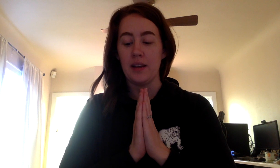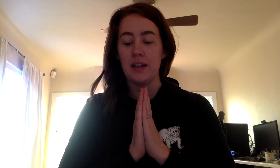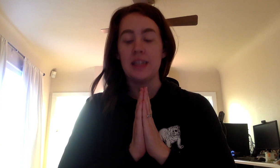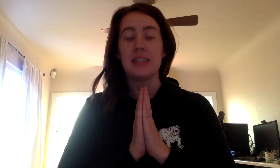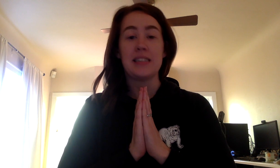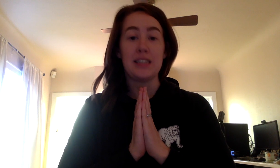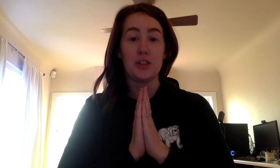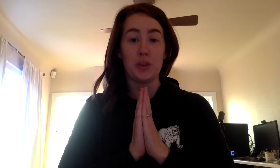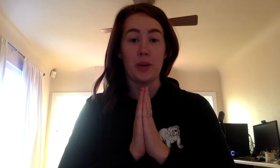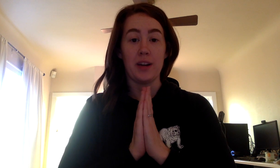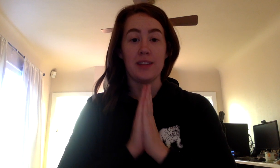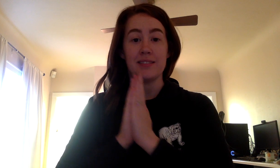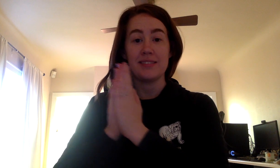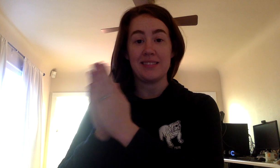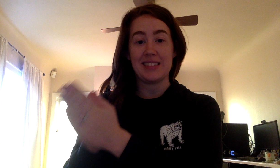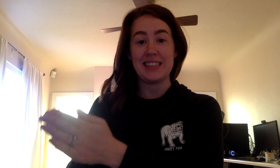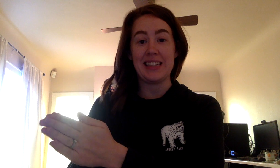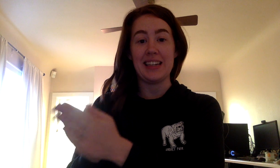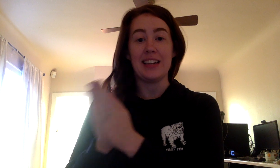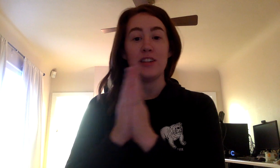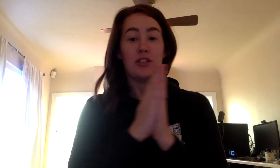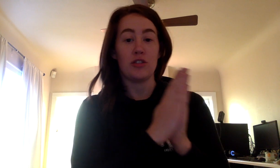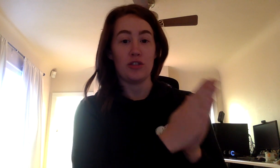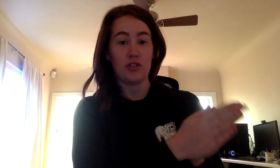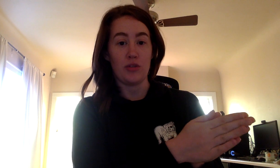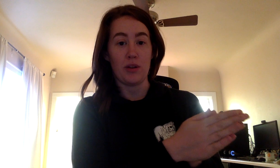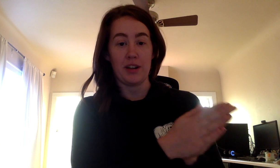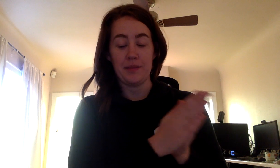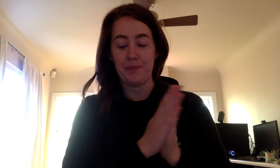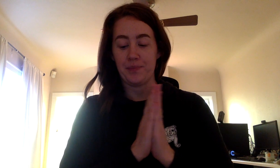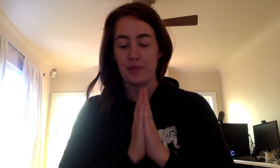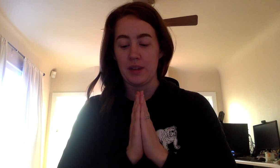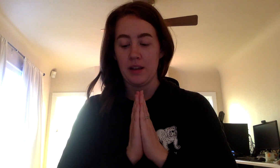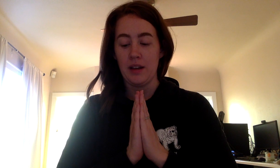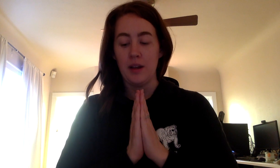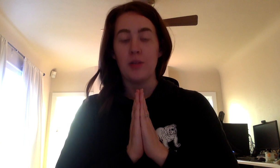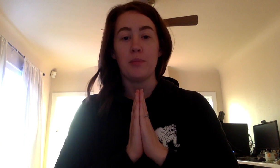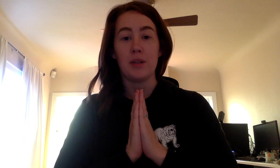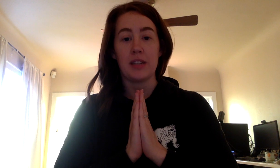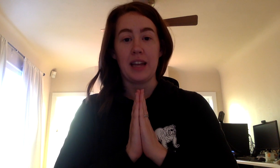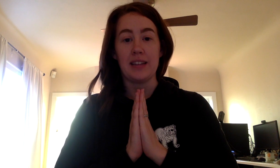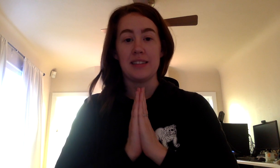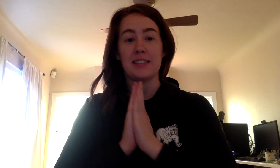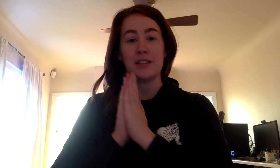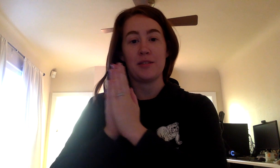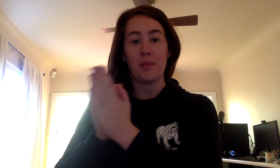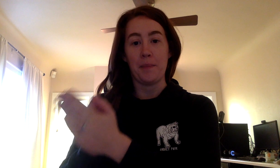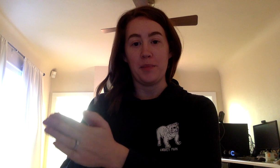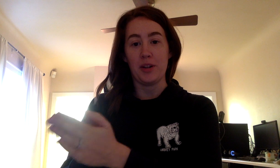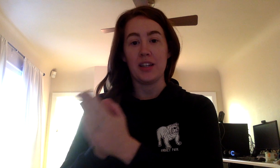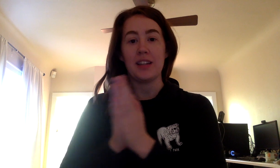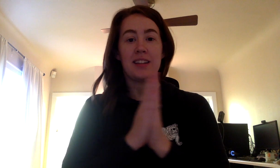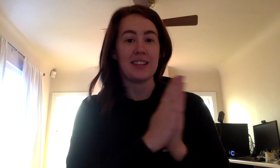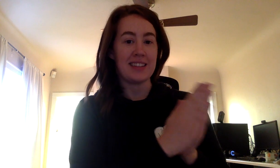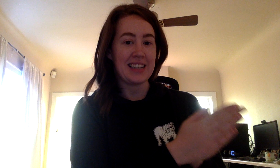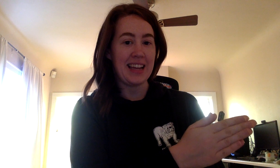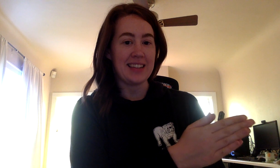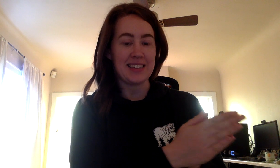Seashore, seashore. Bookcase, bookcase. Case.